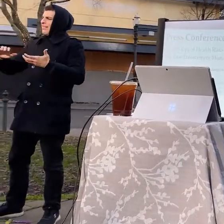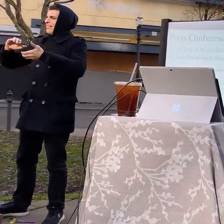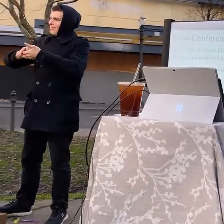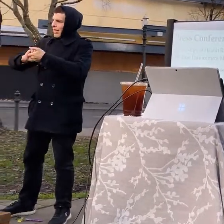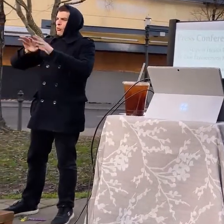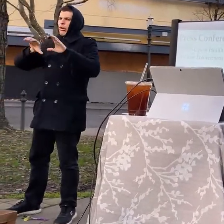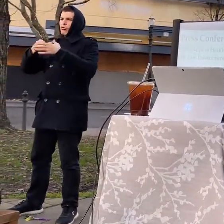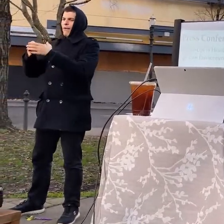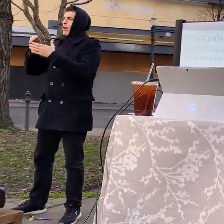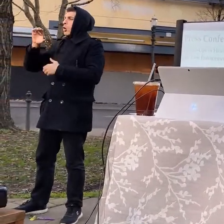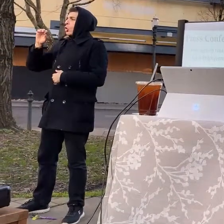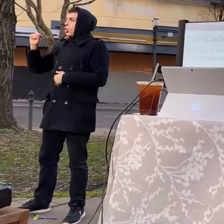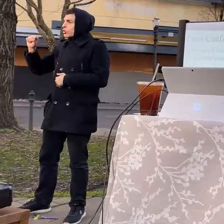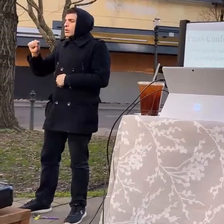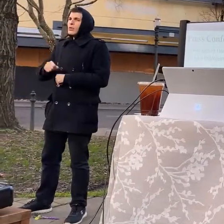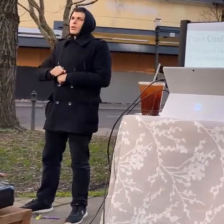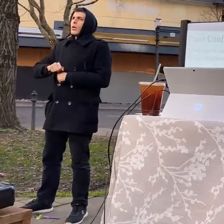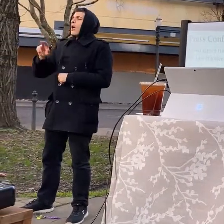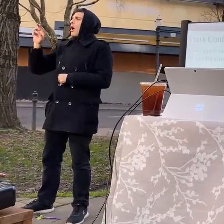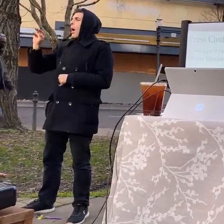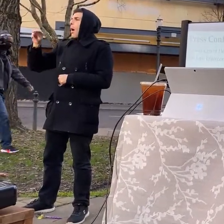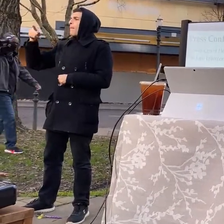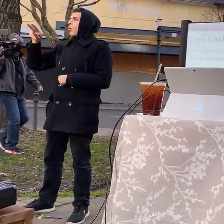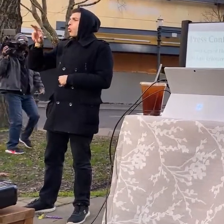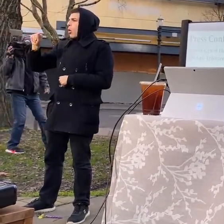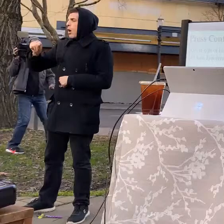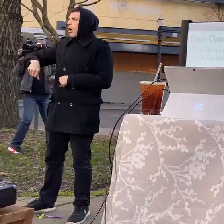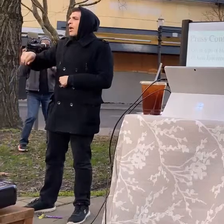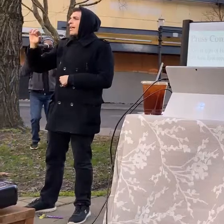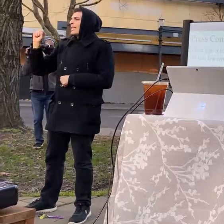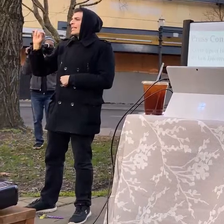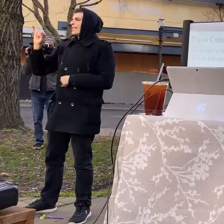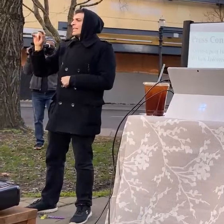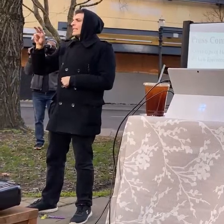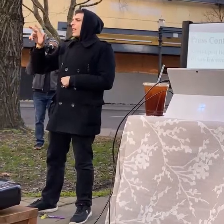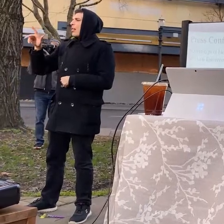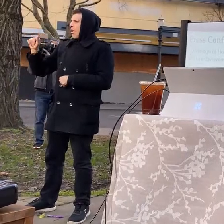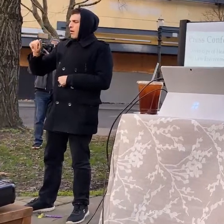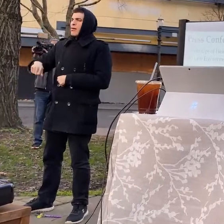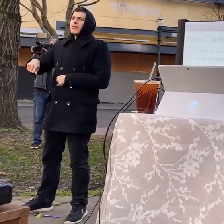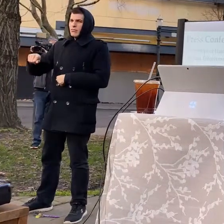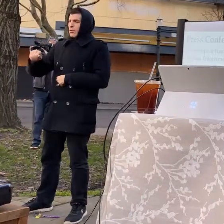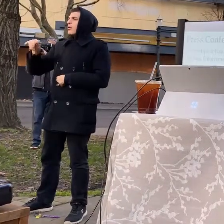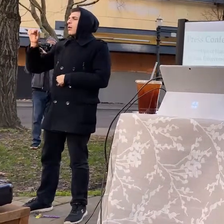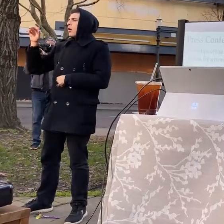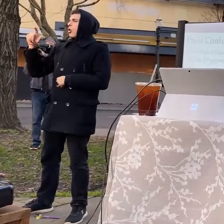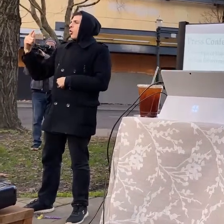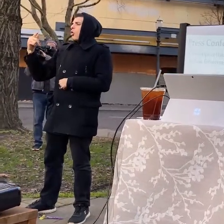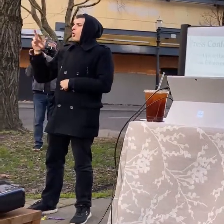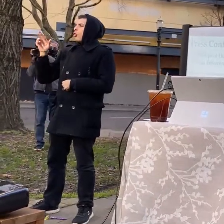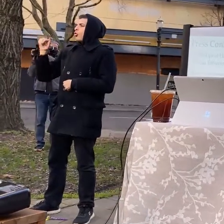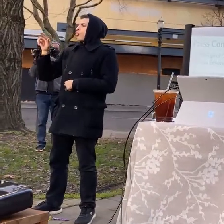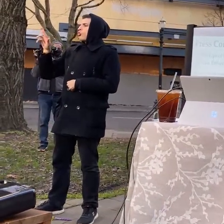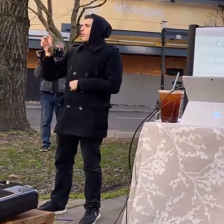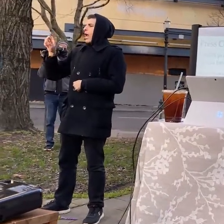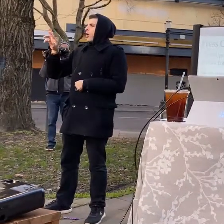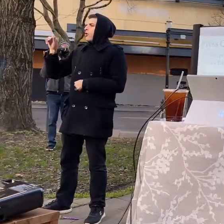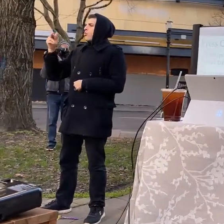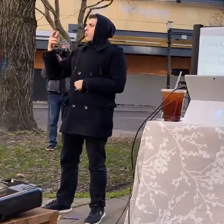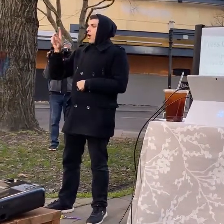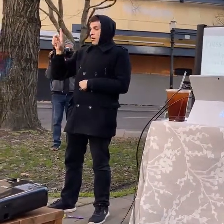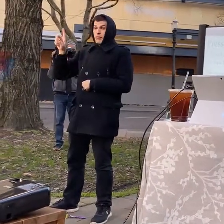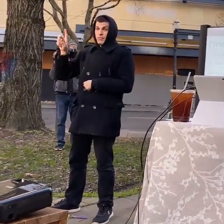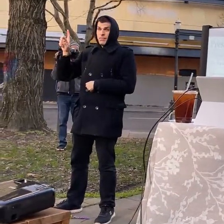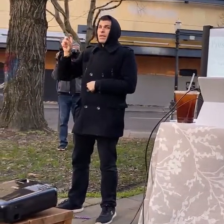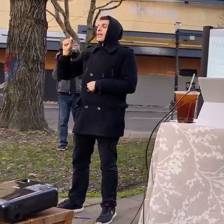weren't even tribes that got along with each other and they were all just clumped together as one the chinook people